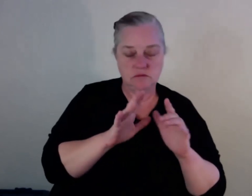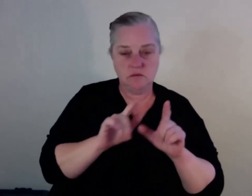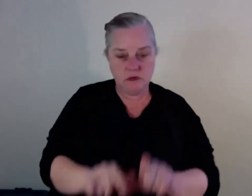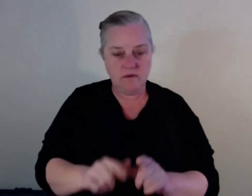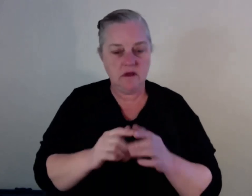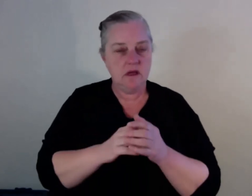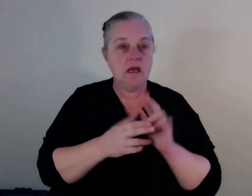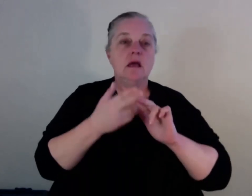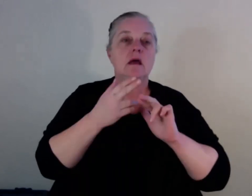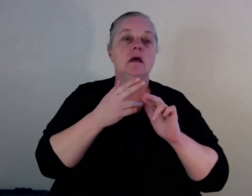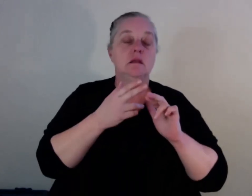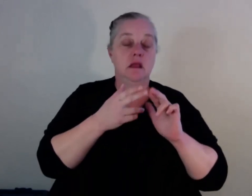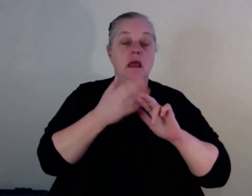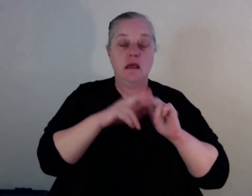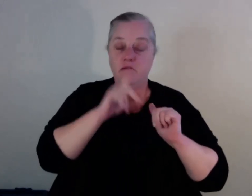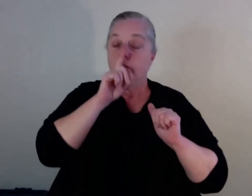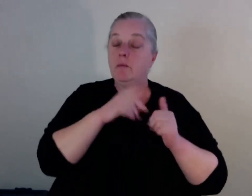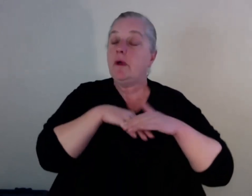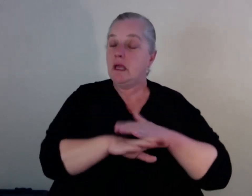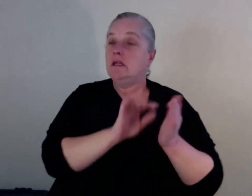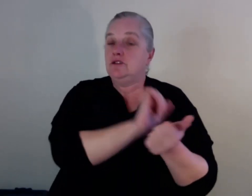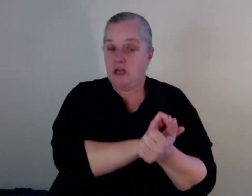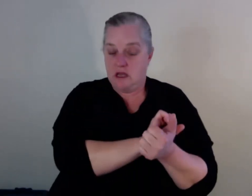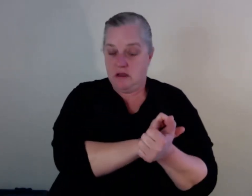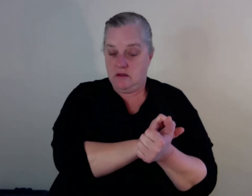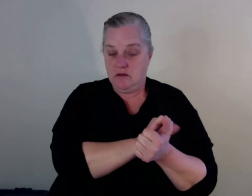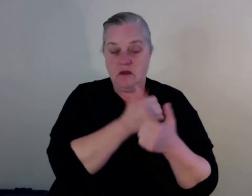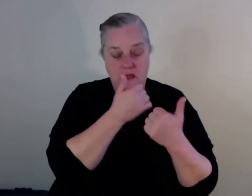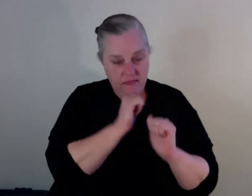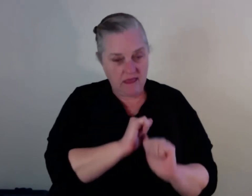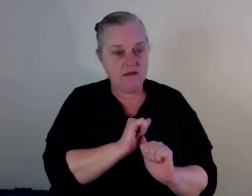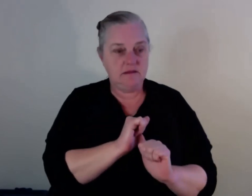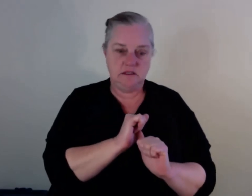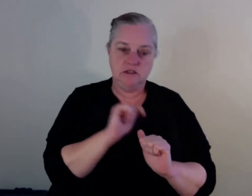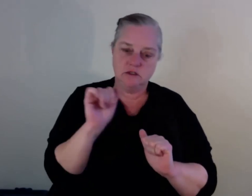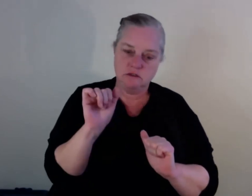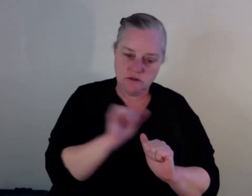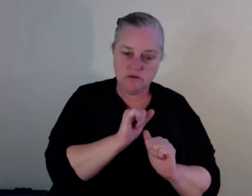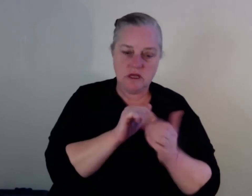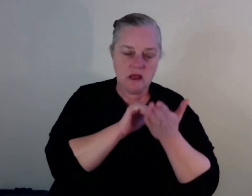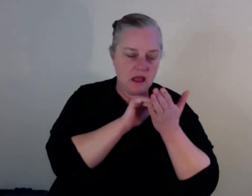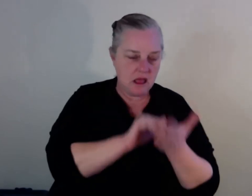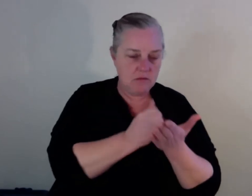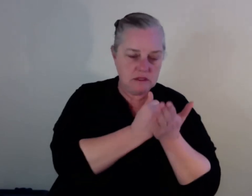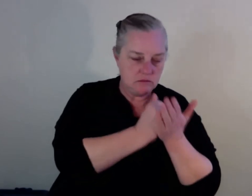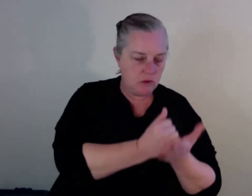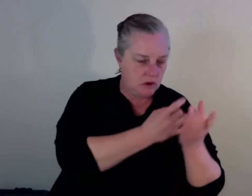prior to their release, not a day before to give them their check to get out of the jail. So, what are they going to do? The same thing. We're going backward.